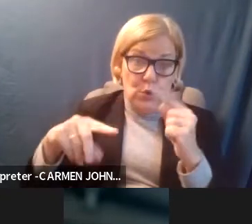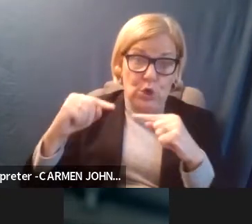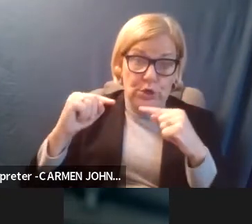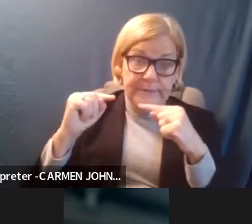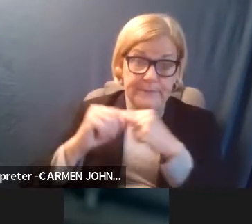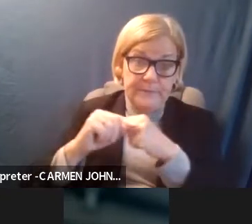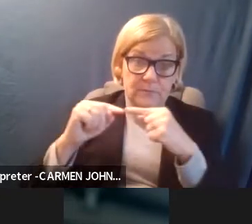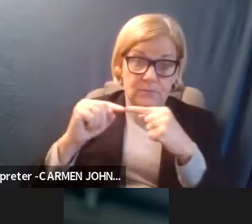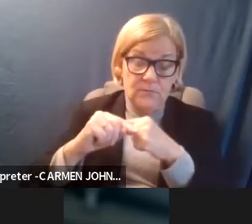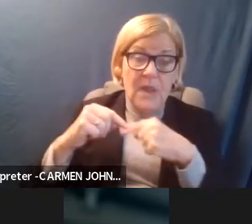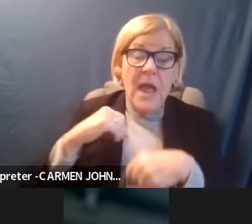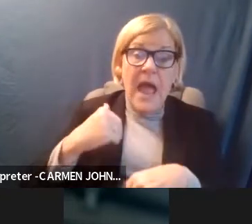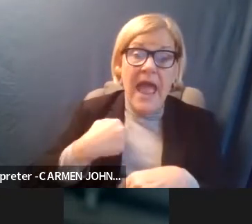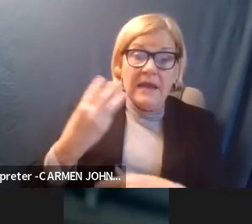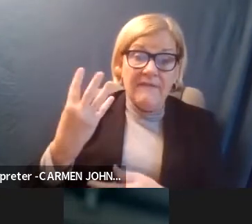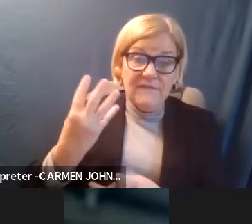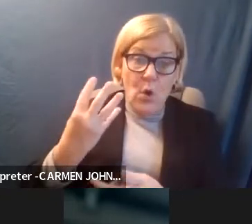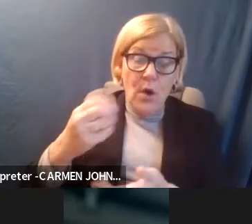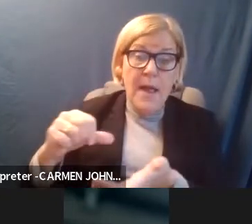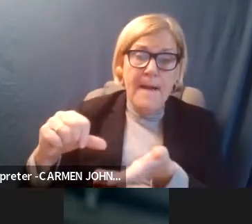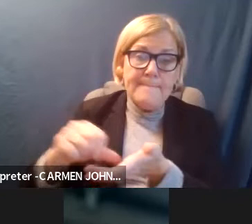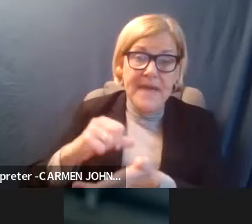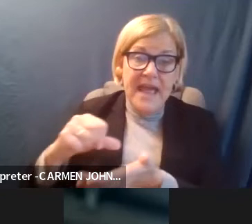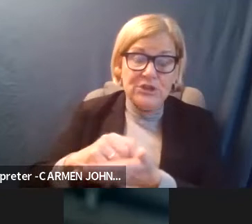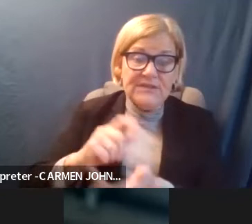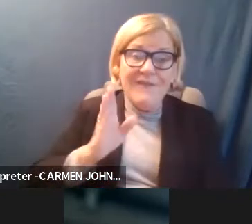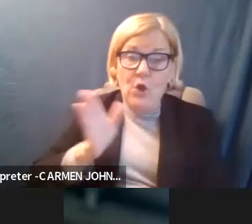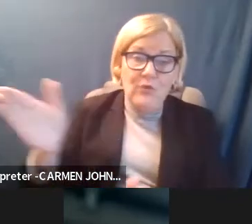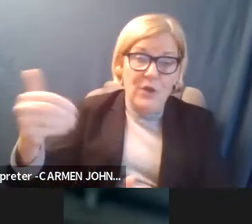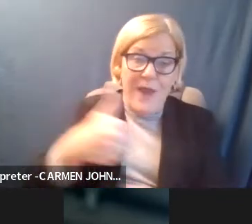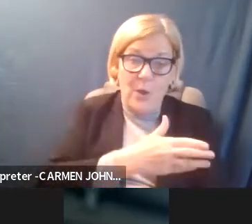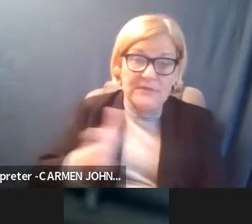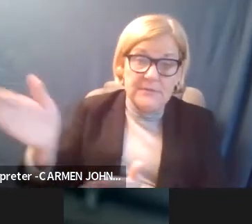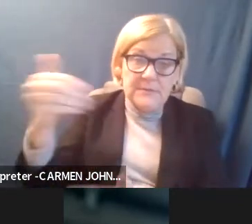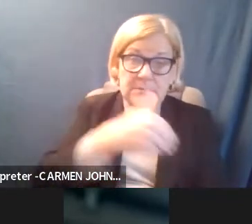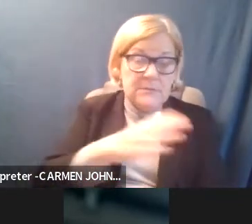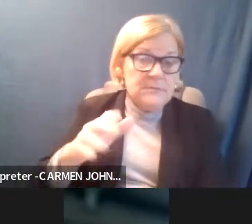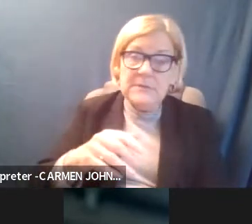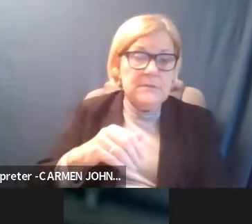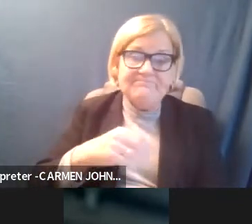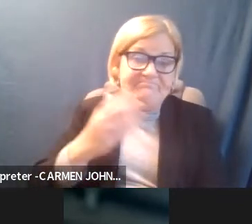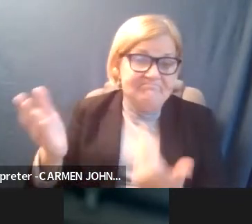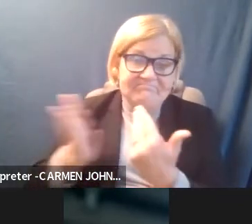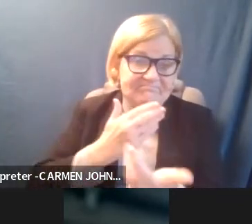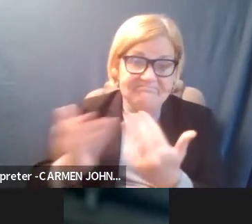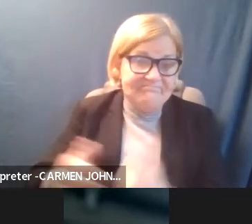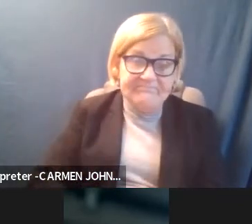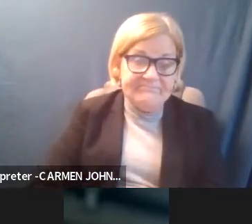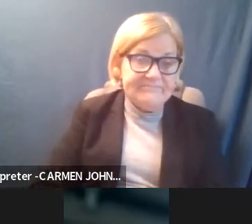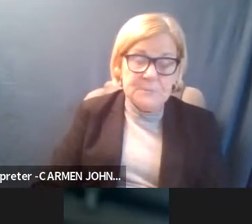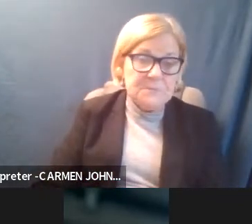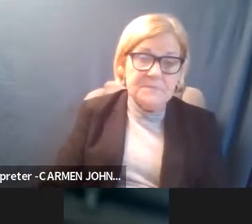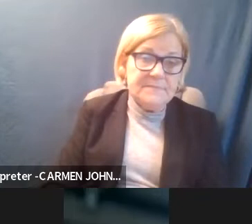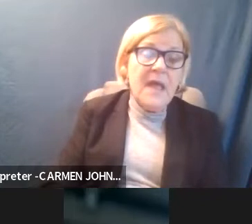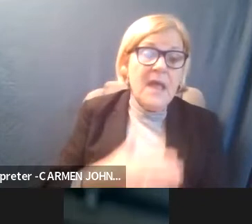I had four pages of extensive reroutes that didn't make a difference. My